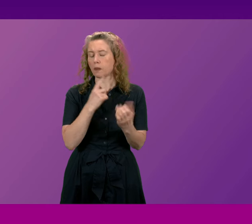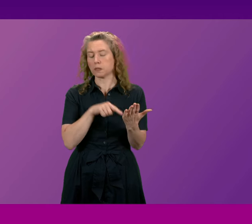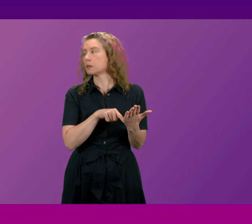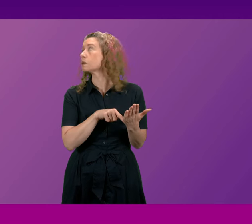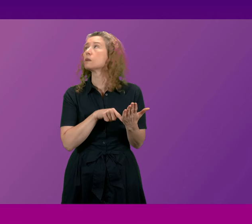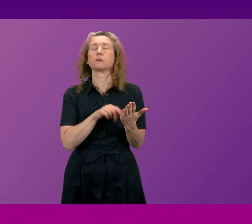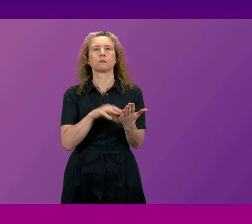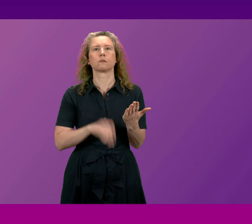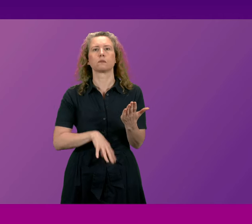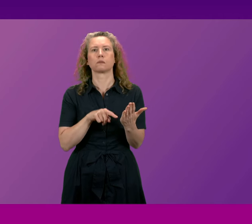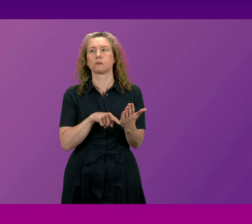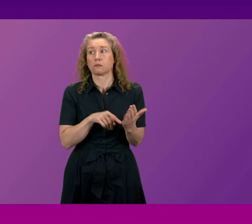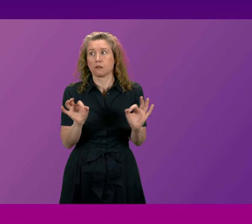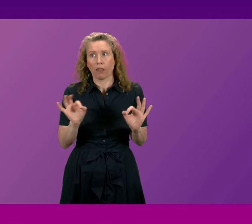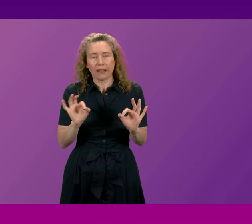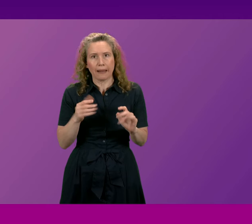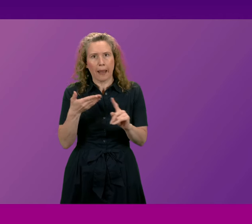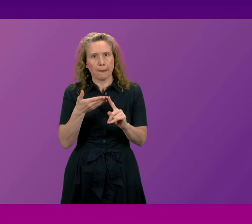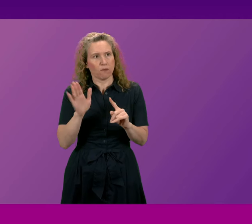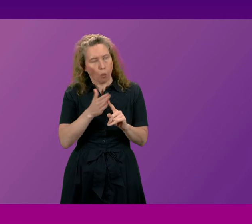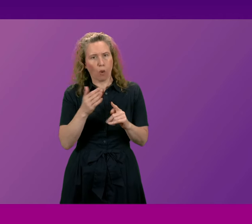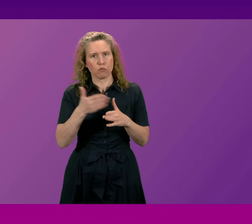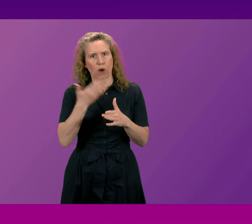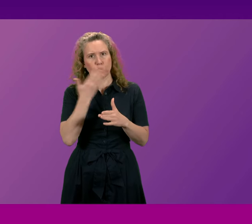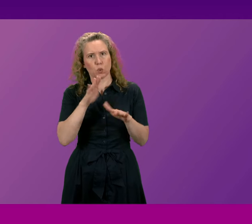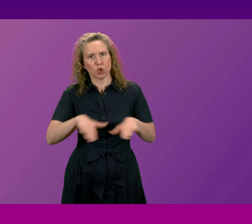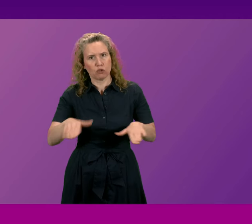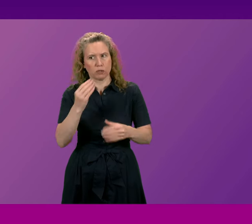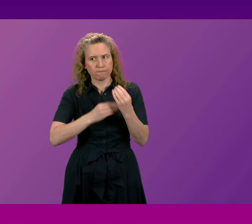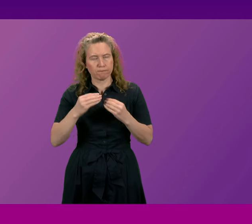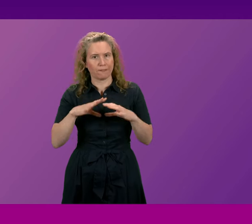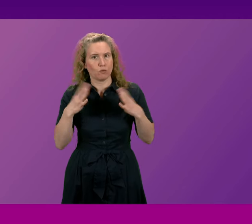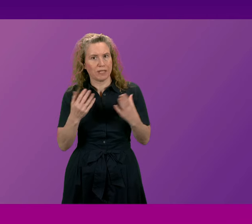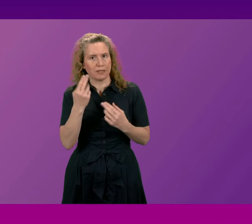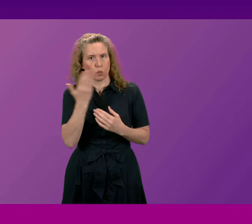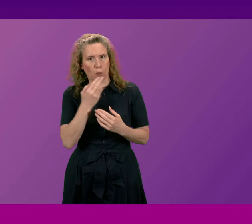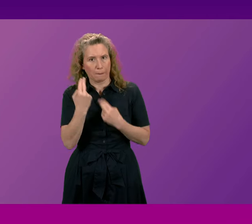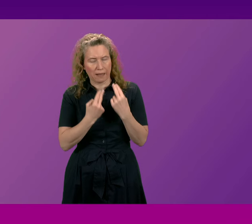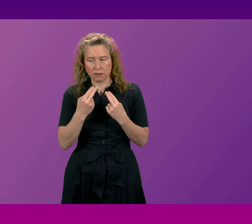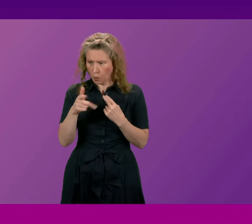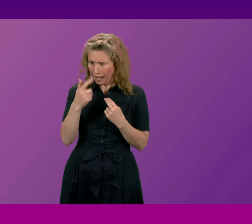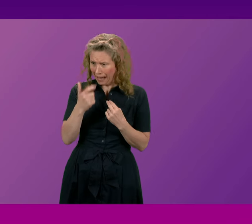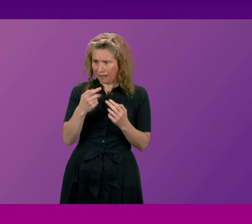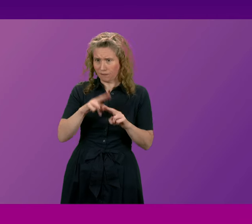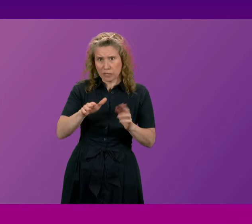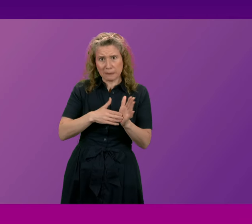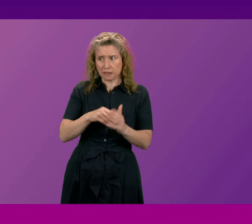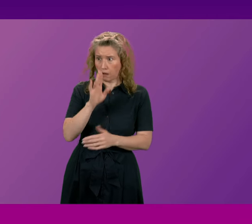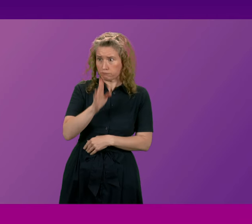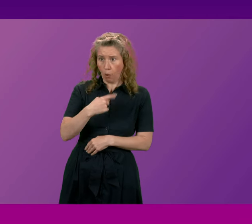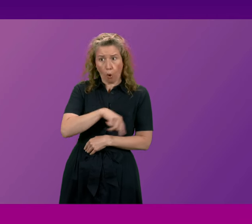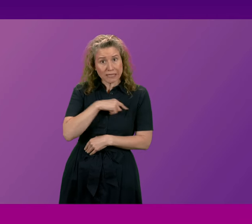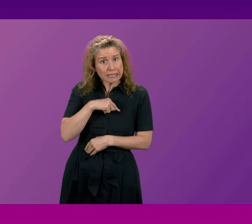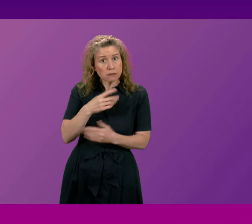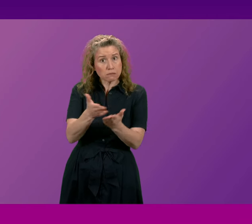to ditch it entirely. So, can the First Minister be honest with people across Scotland? Will